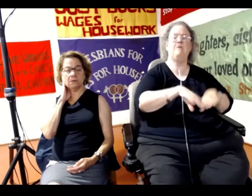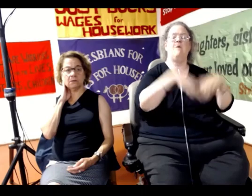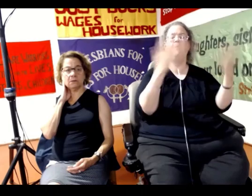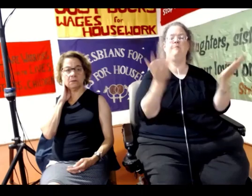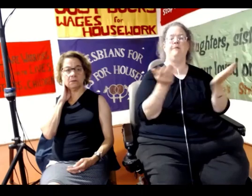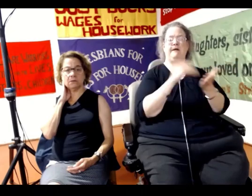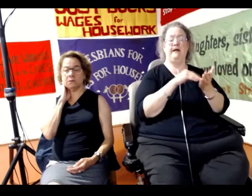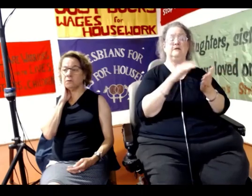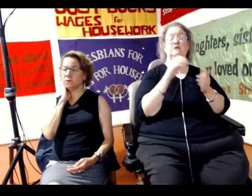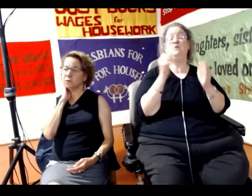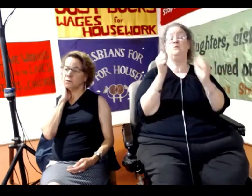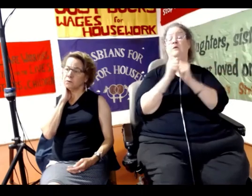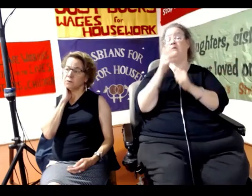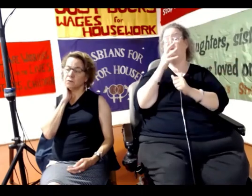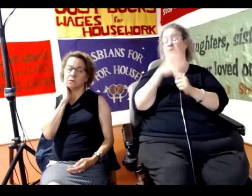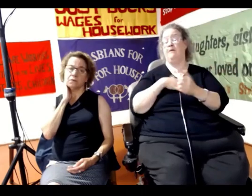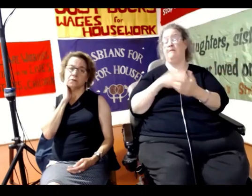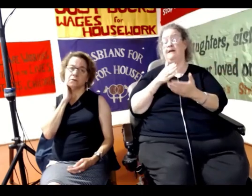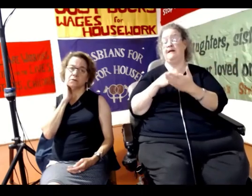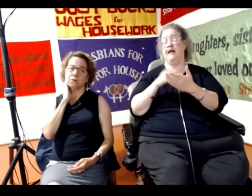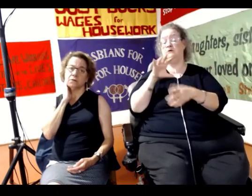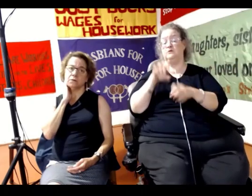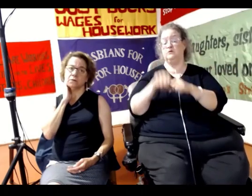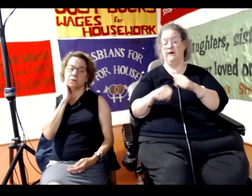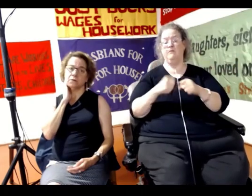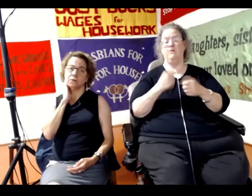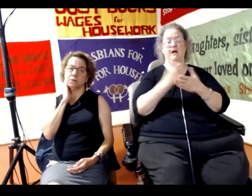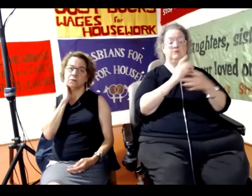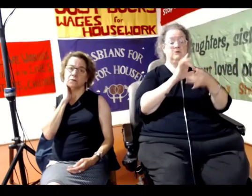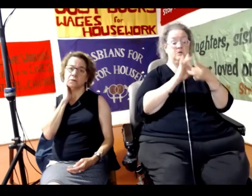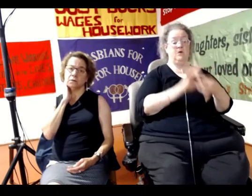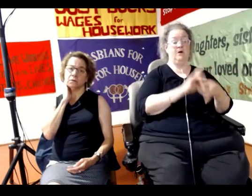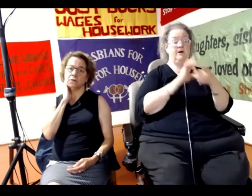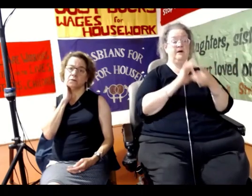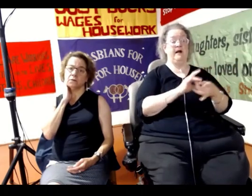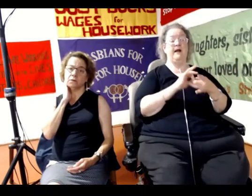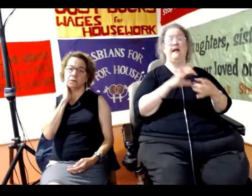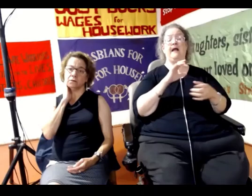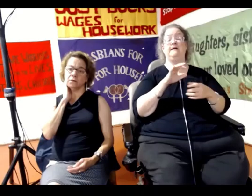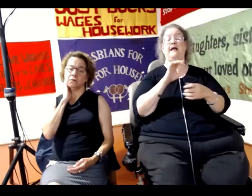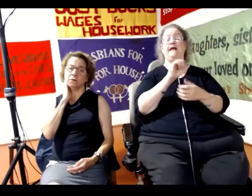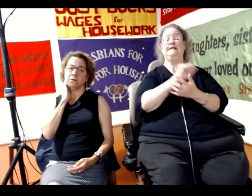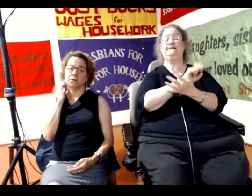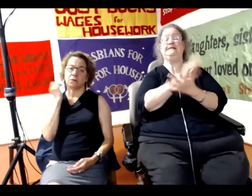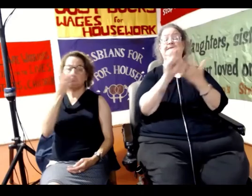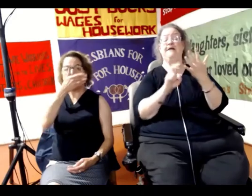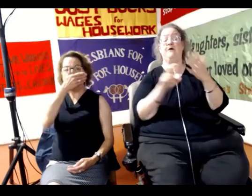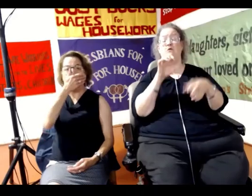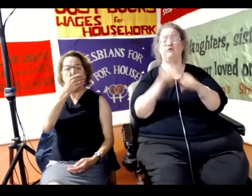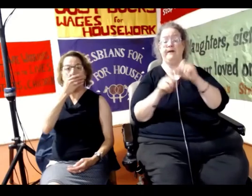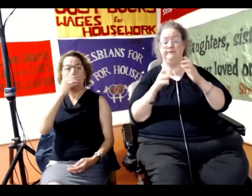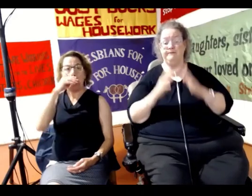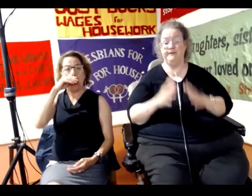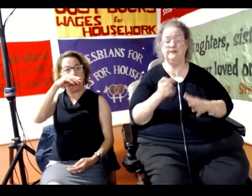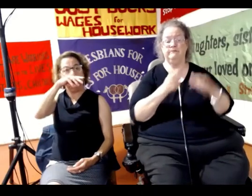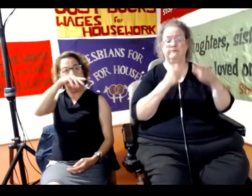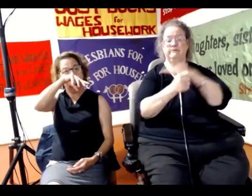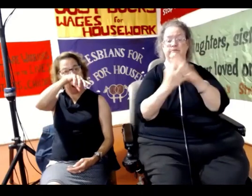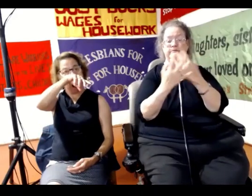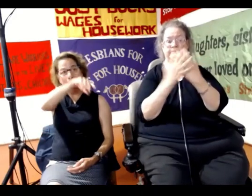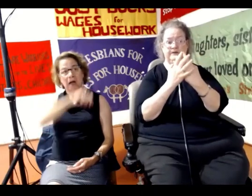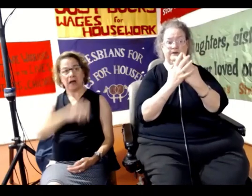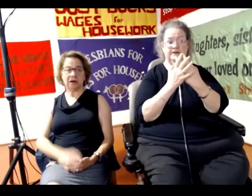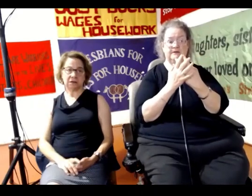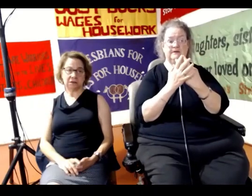Women Against Rape, we put a serial rapist behind bars. We recently won against a banning order